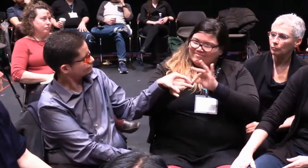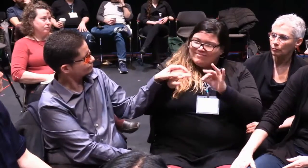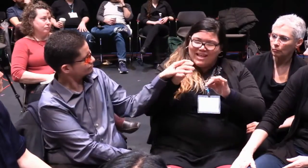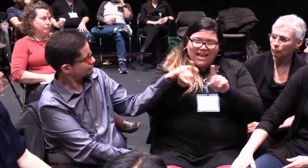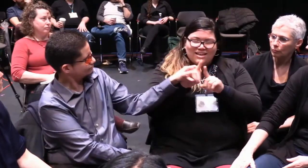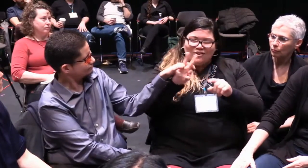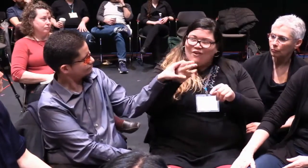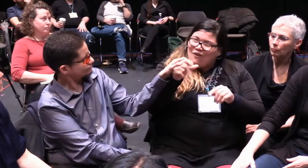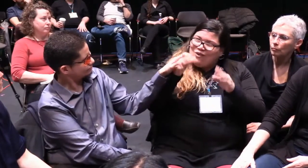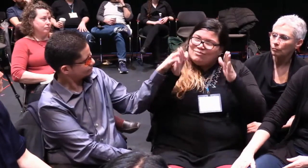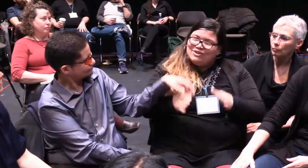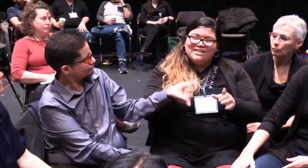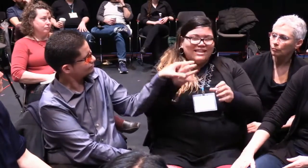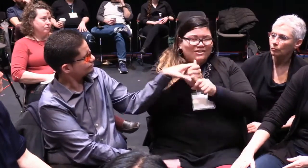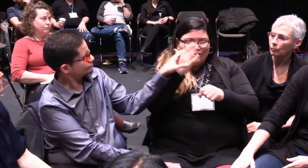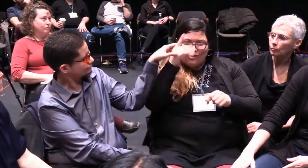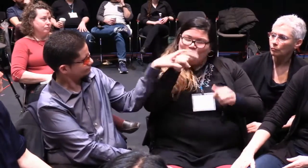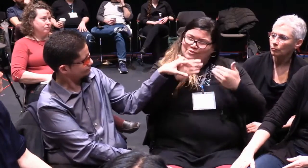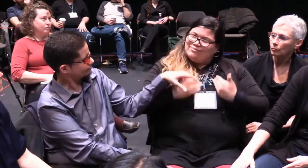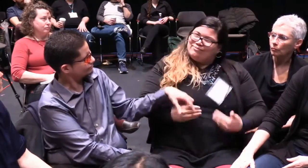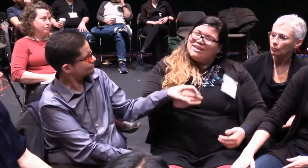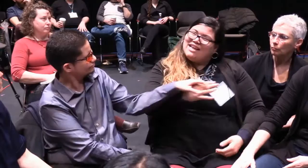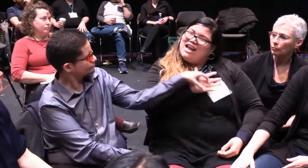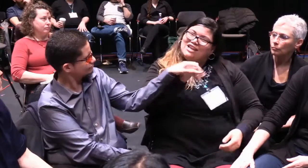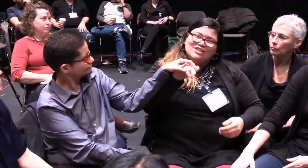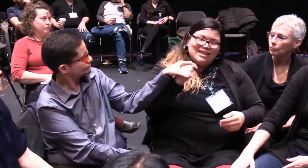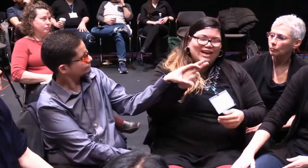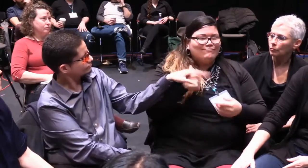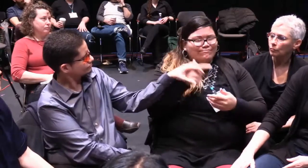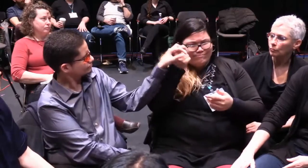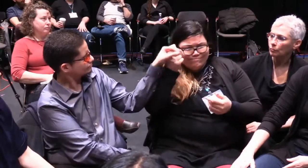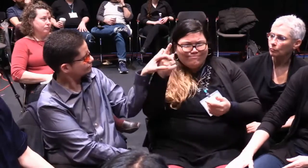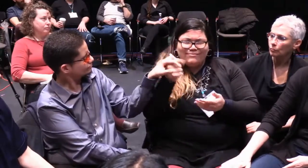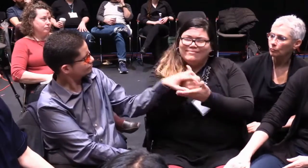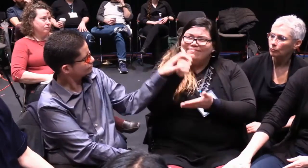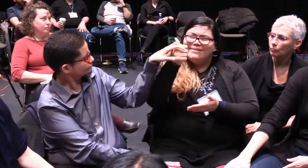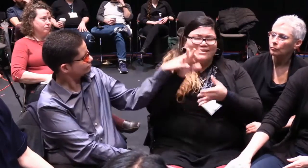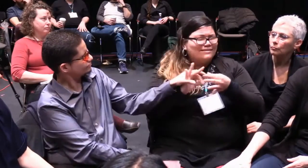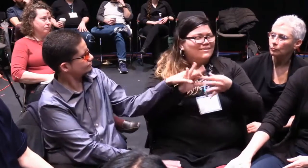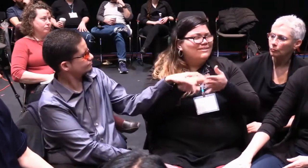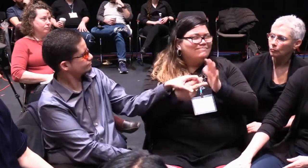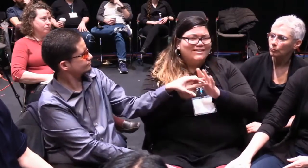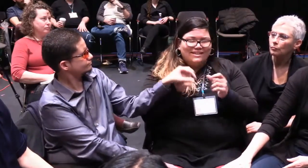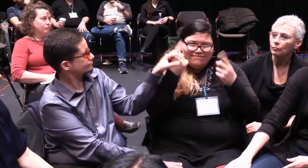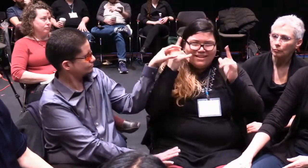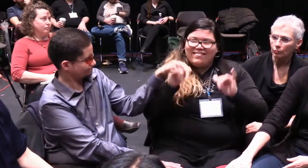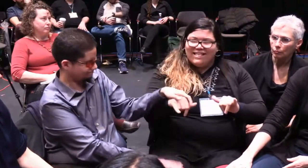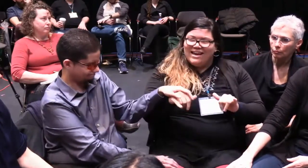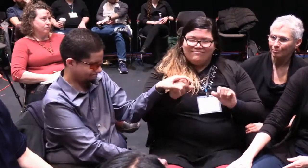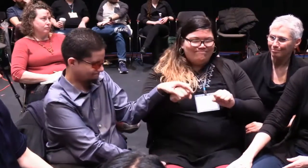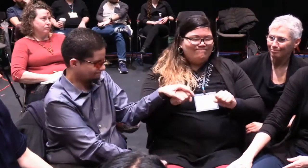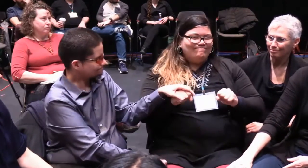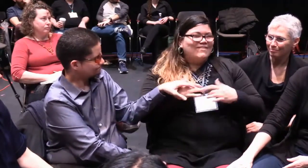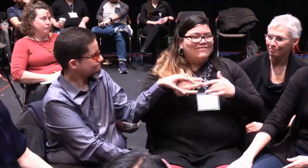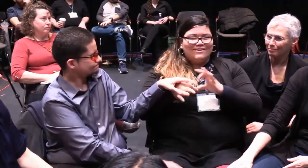But I do understand that there's going to be oppression as part of that effort to be a part of those communities. And as Alexandra and